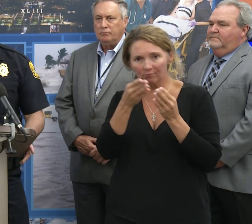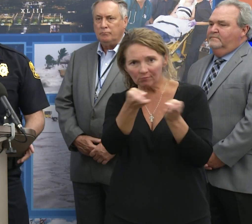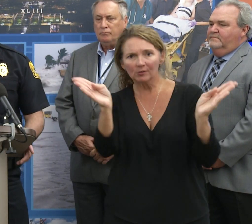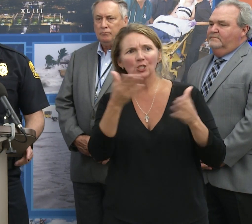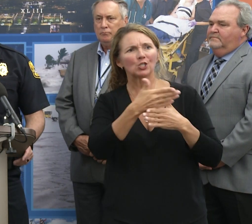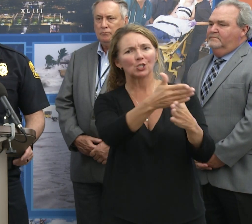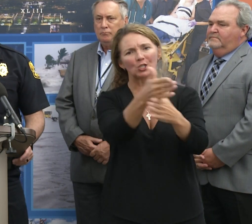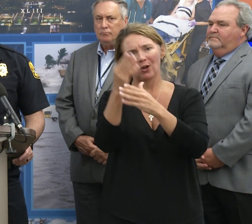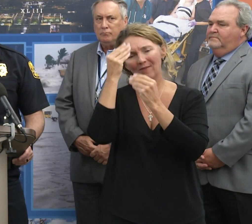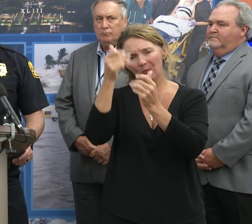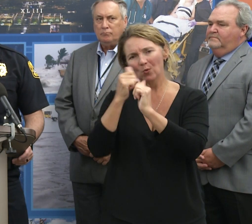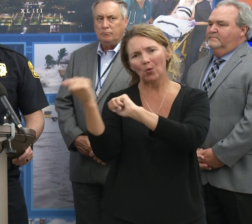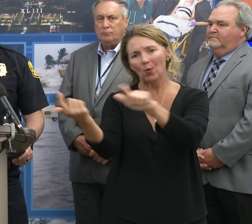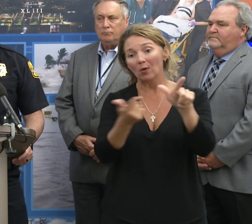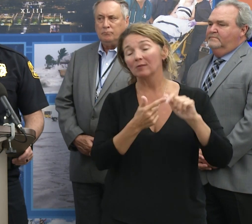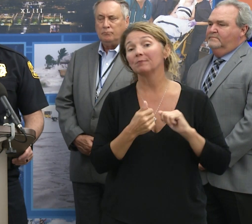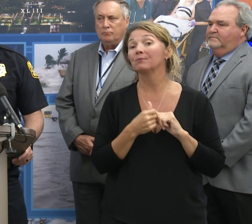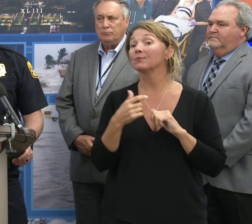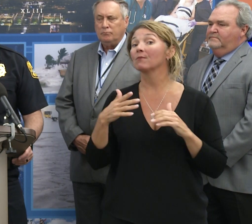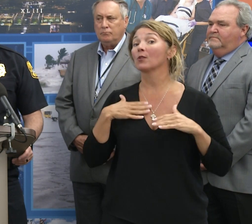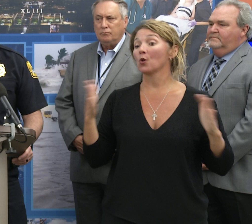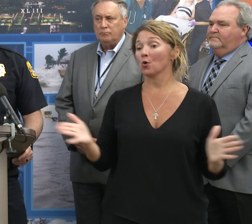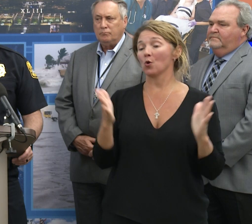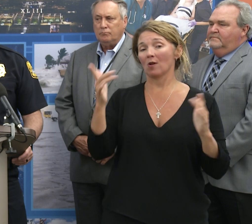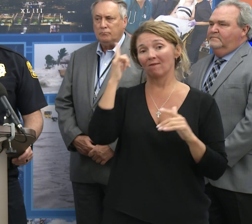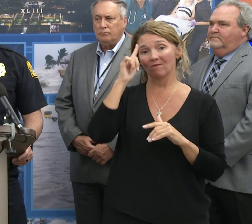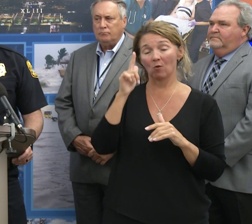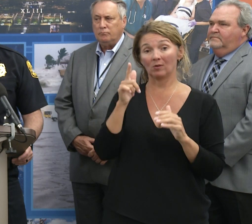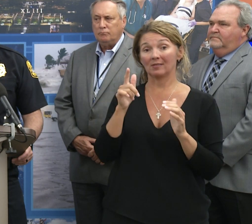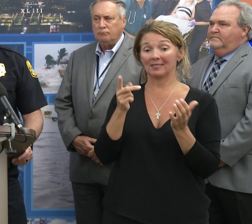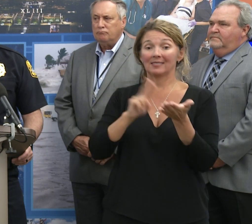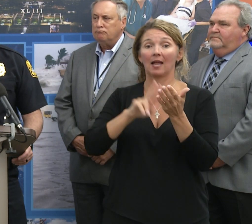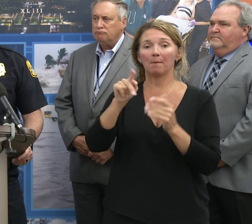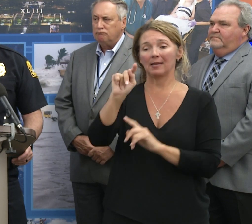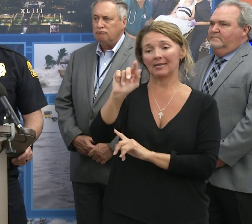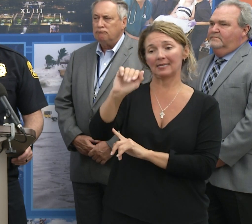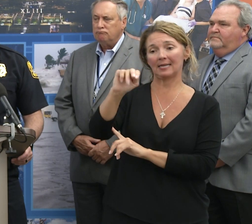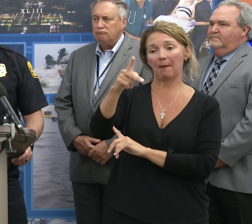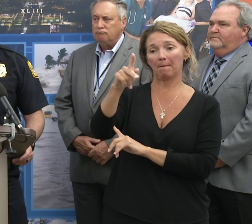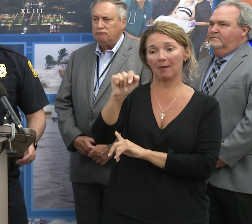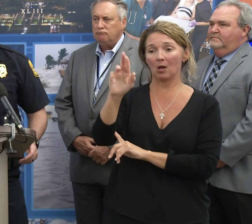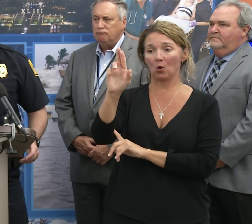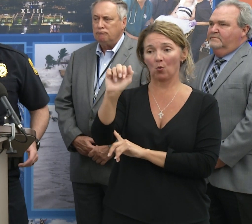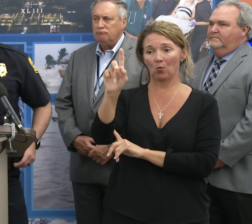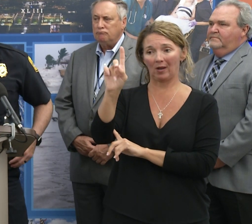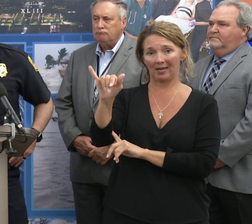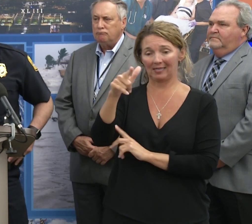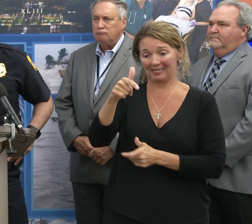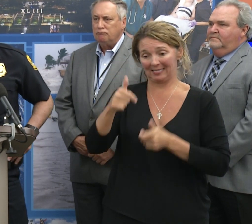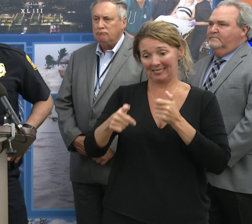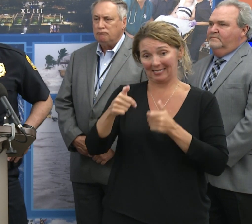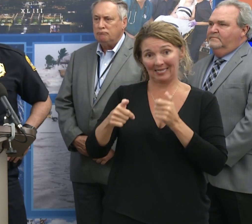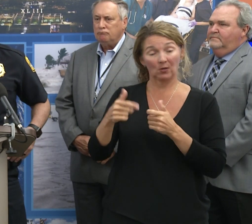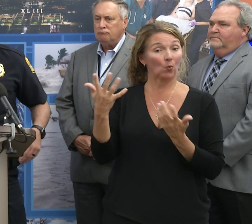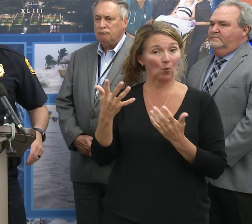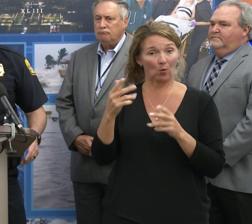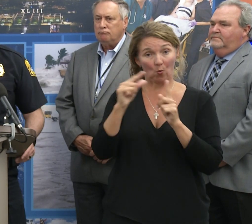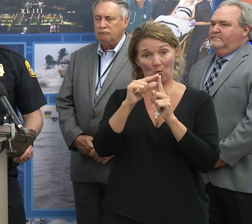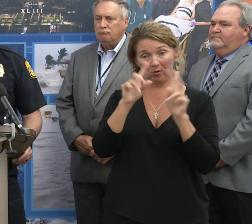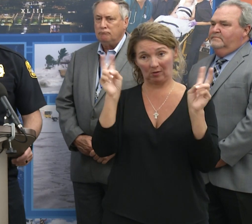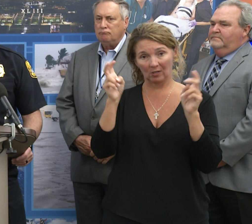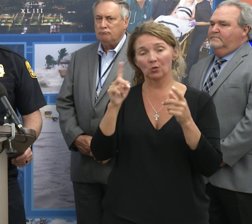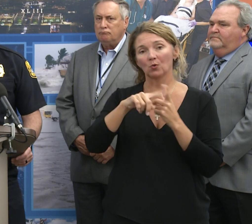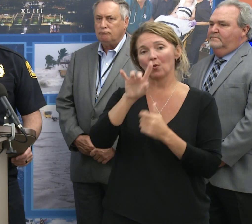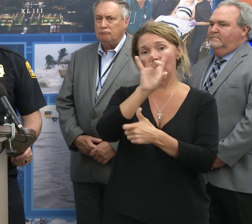We also urge everybody to sign up for Tampa ready. If they text the words Tampa ready to eight, eight, eight,